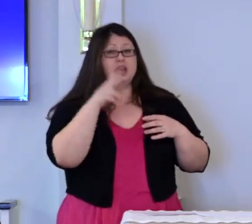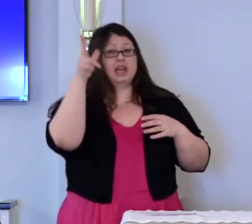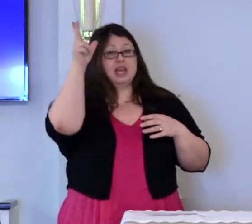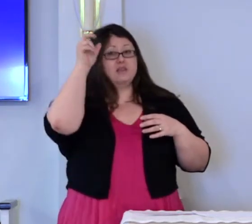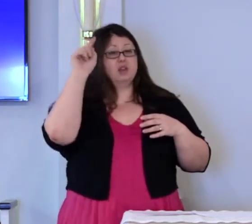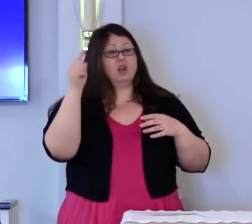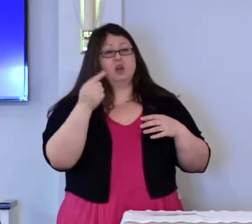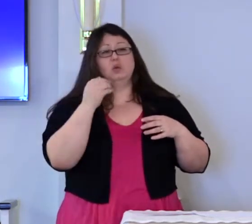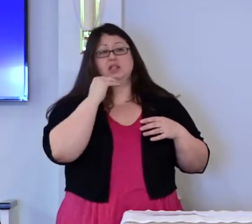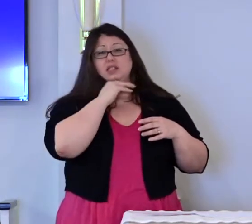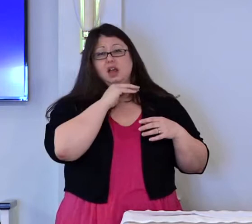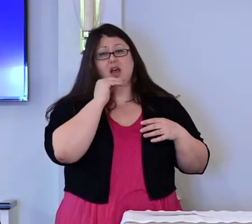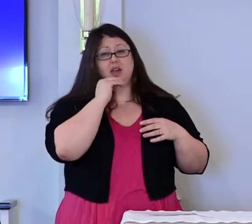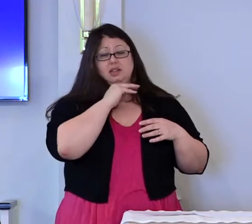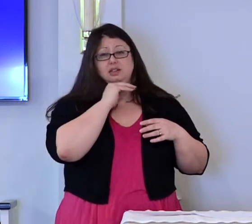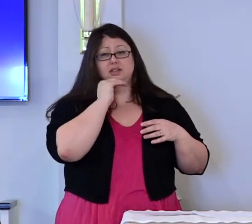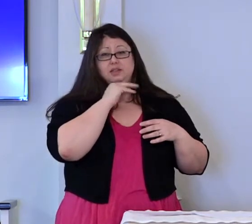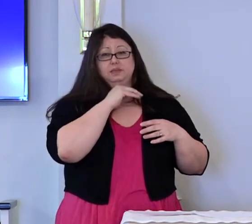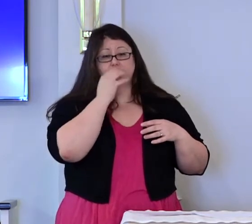always lies.